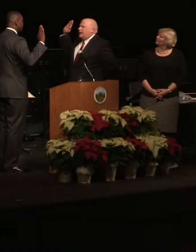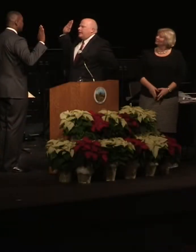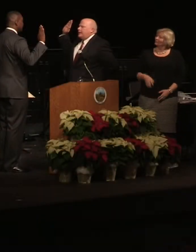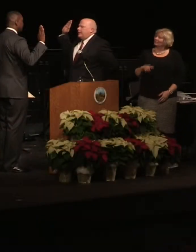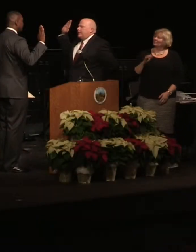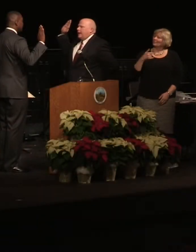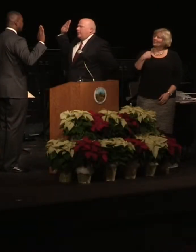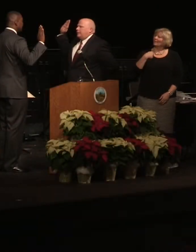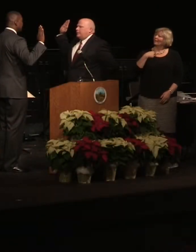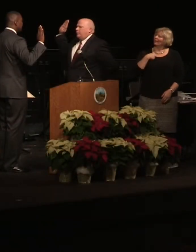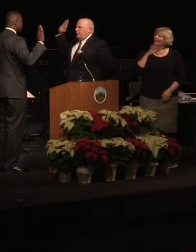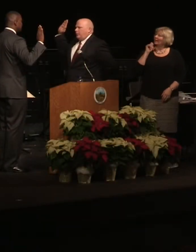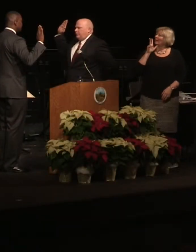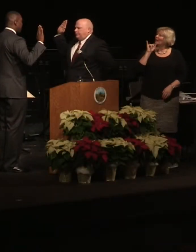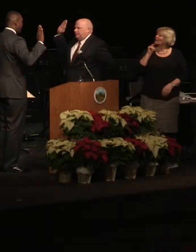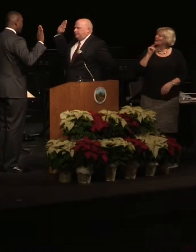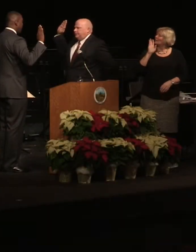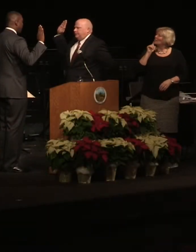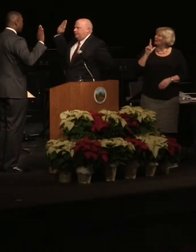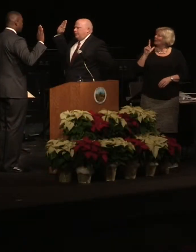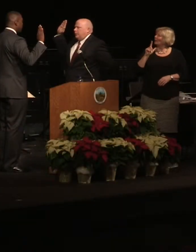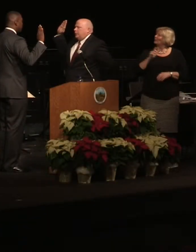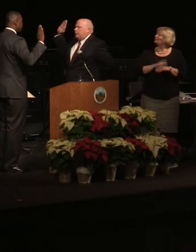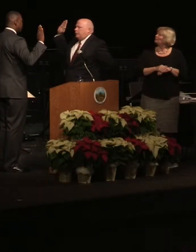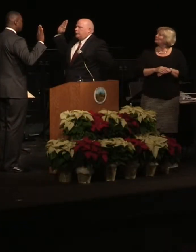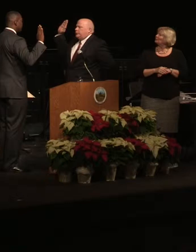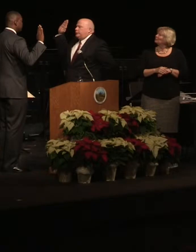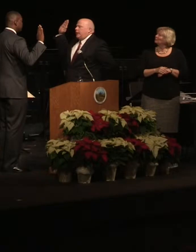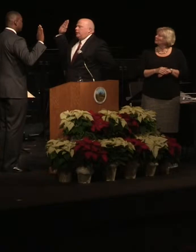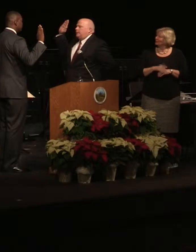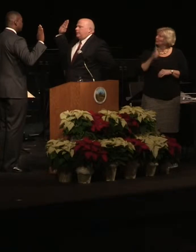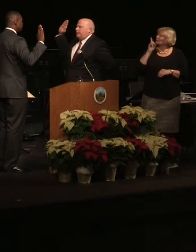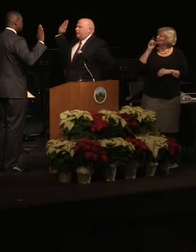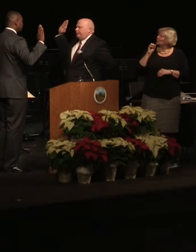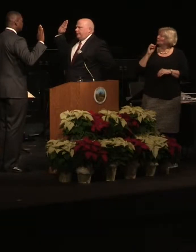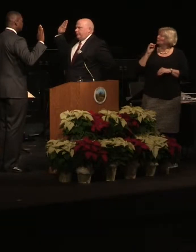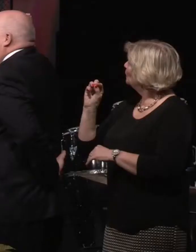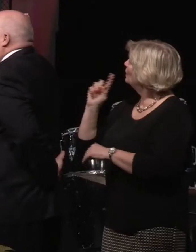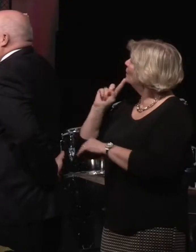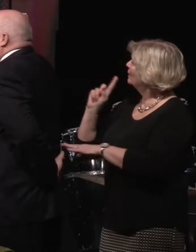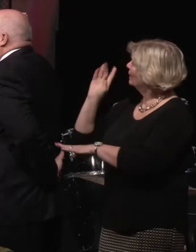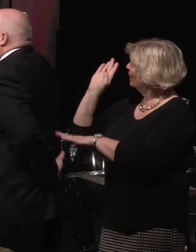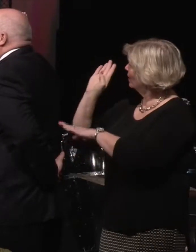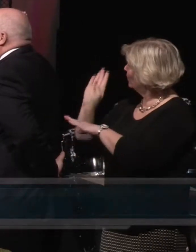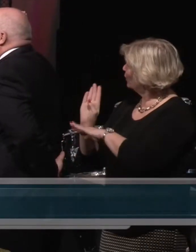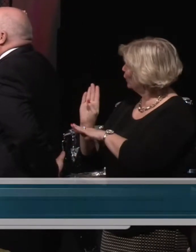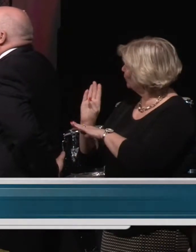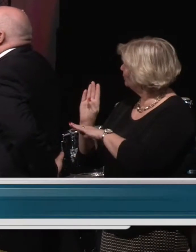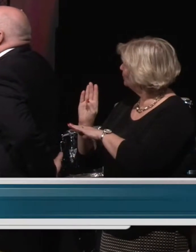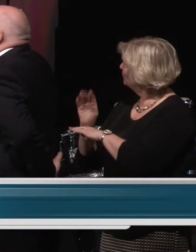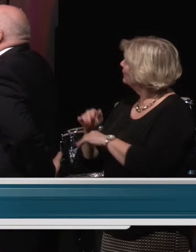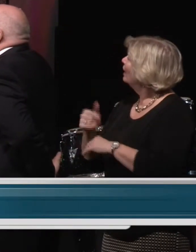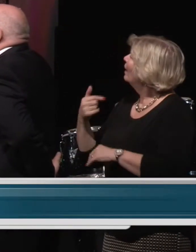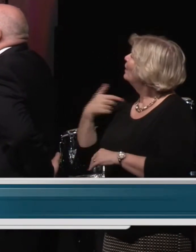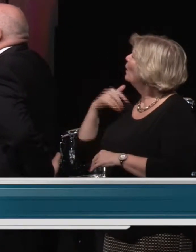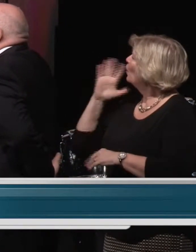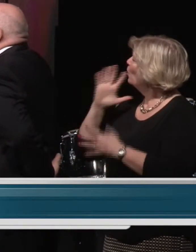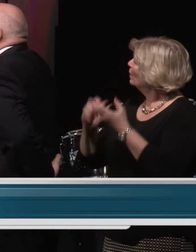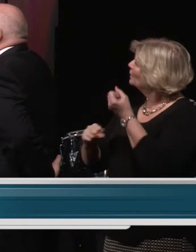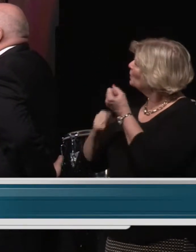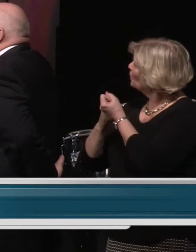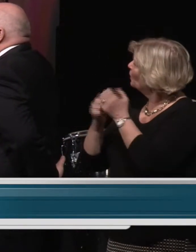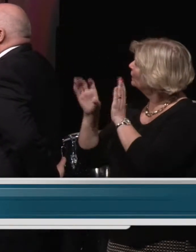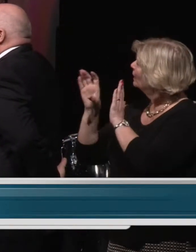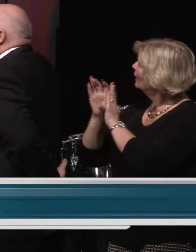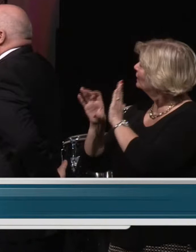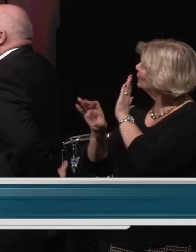I, Calvin Ball do solemnly affirm that I will support the